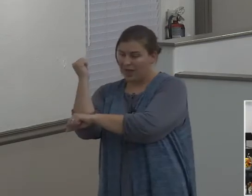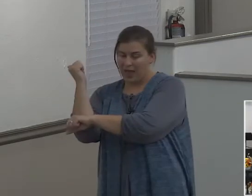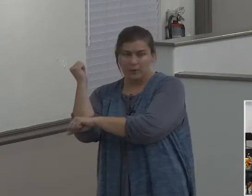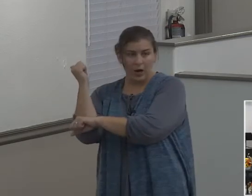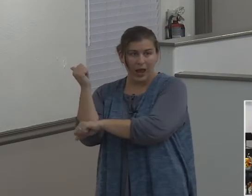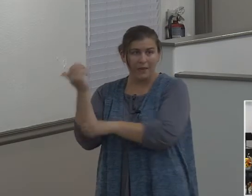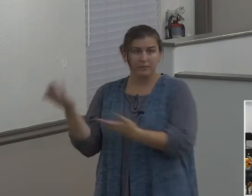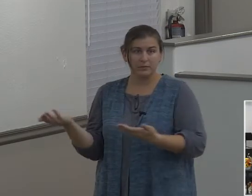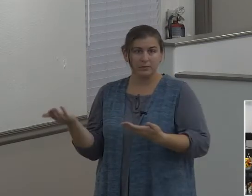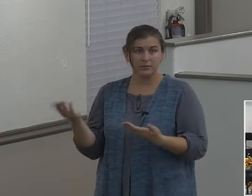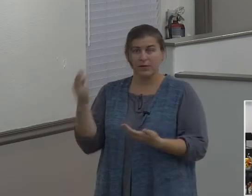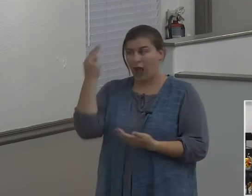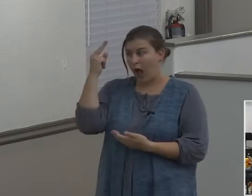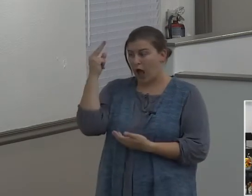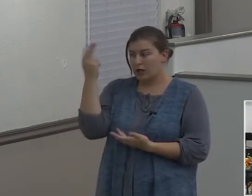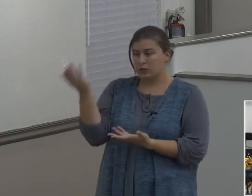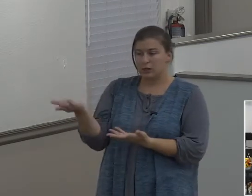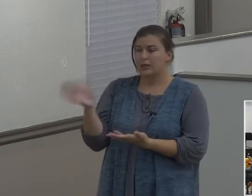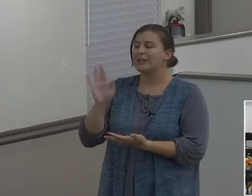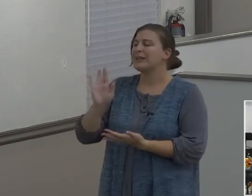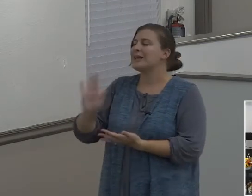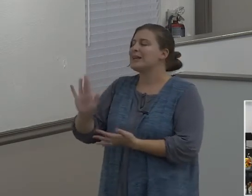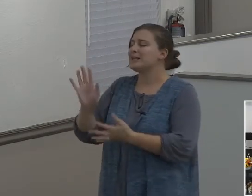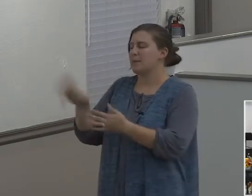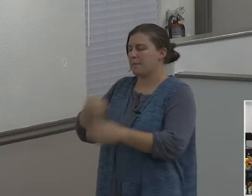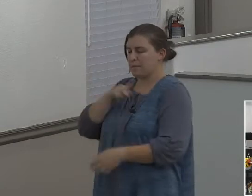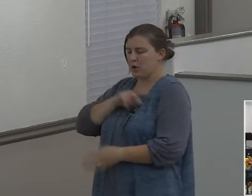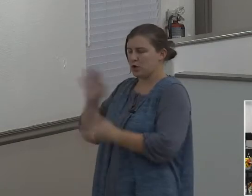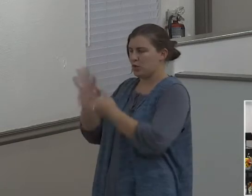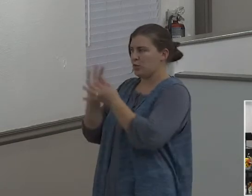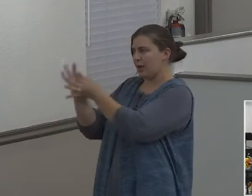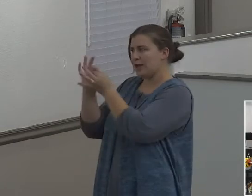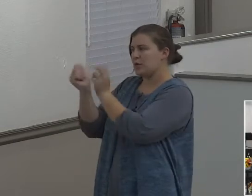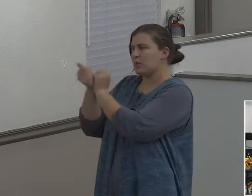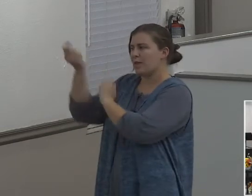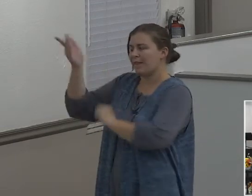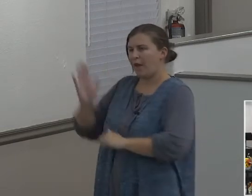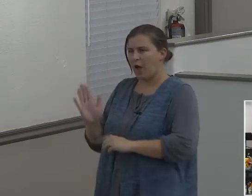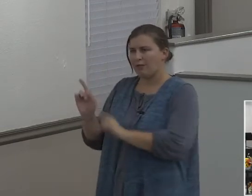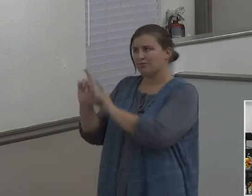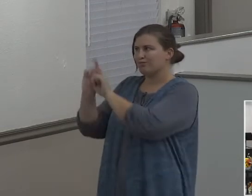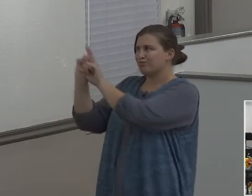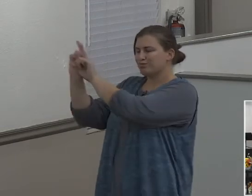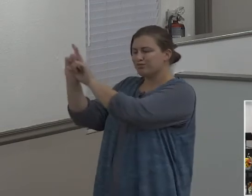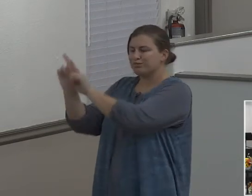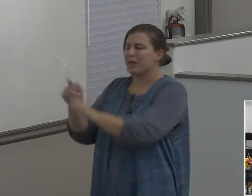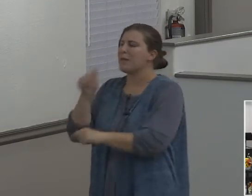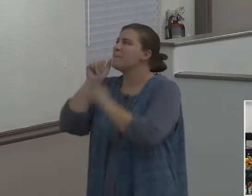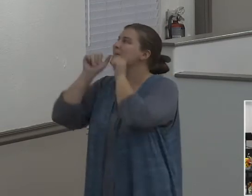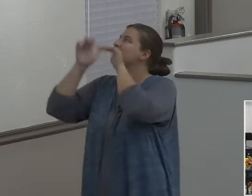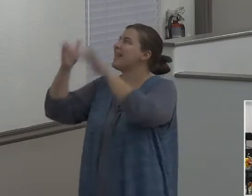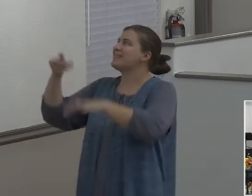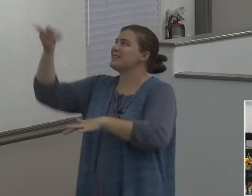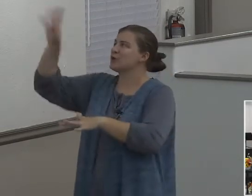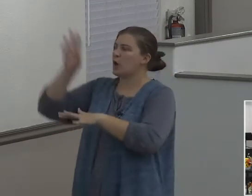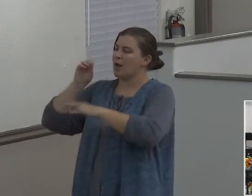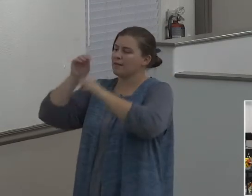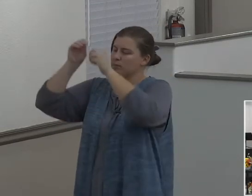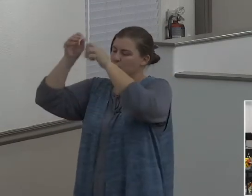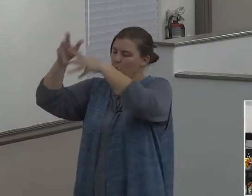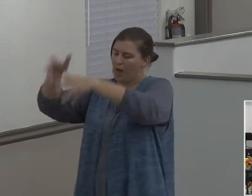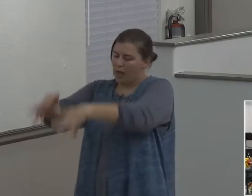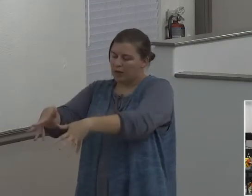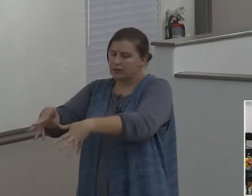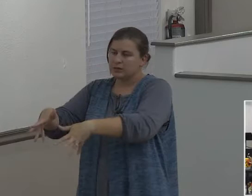from his uncle Abraham's walk with God and the blessings of God on him and his wisdom that he has